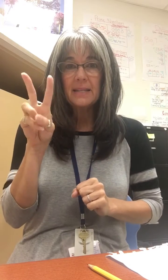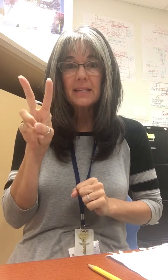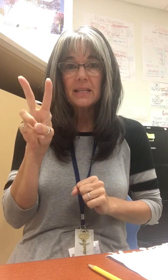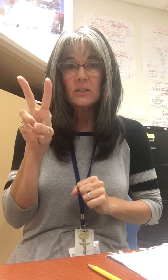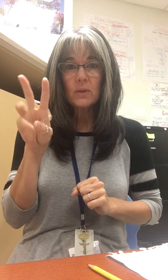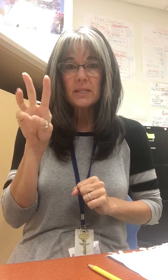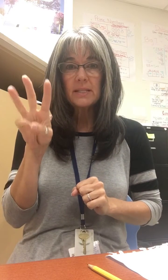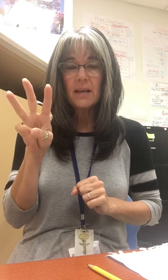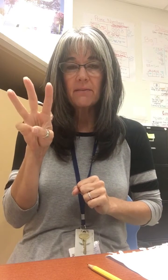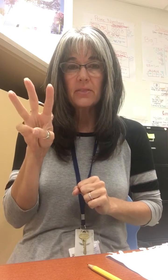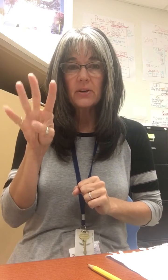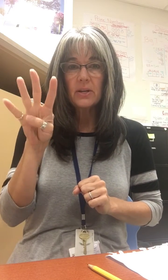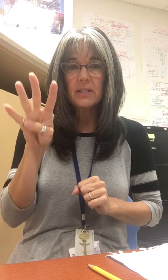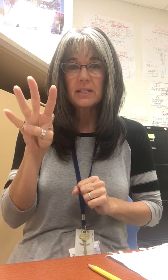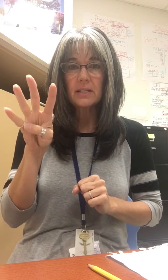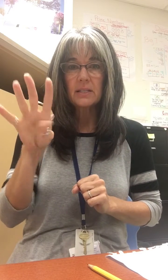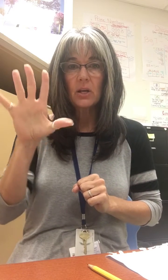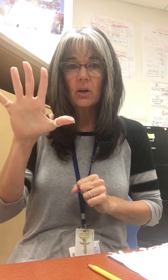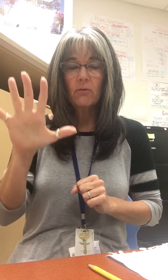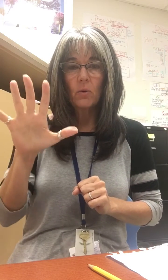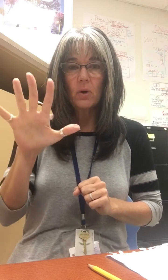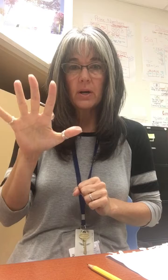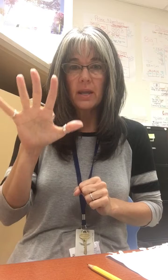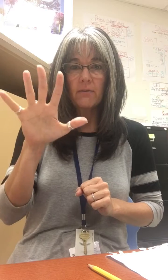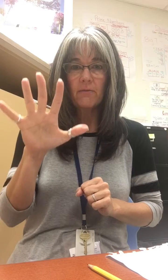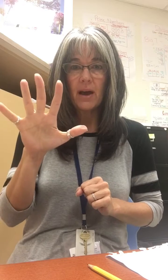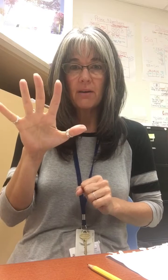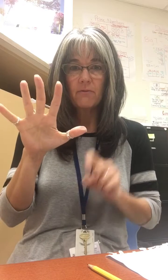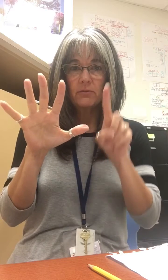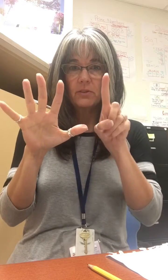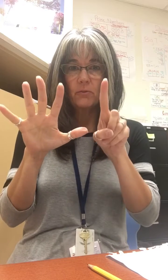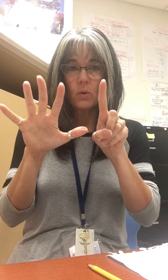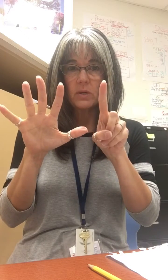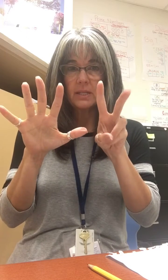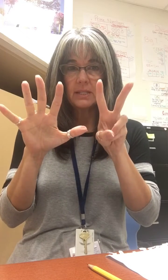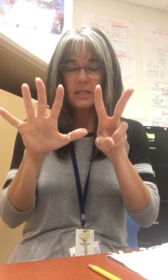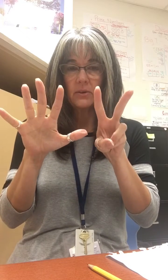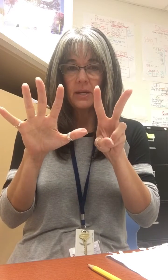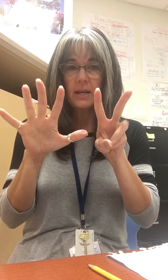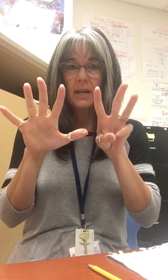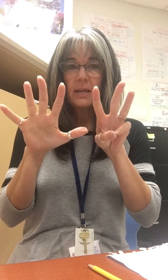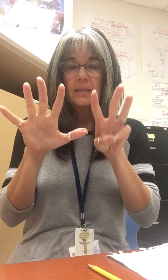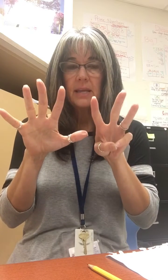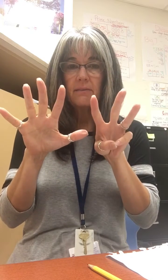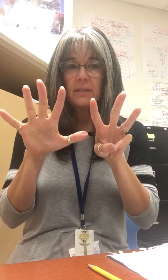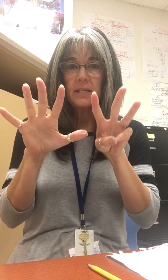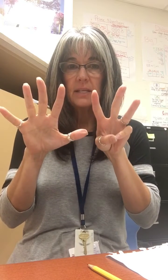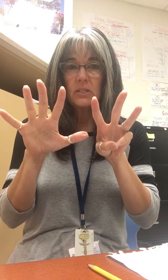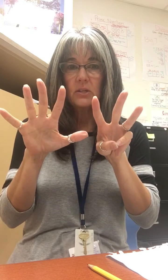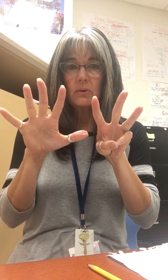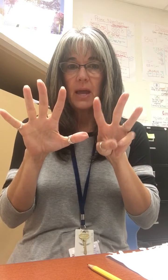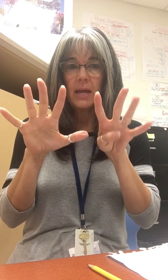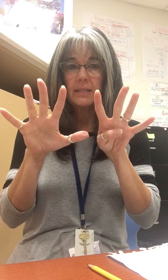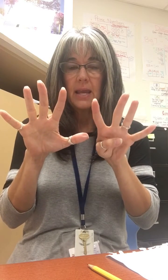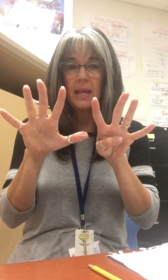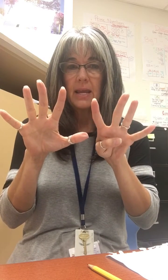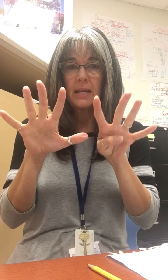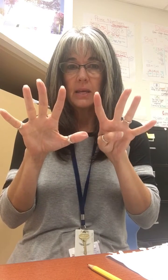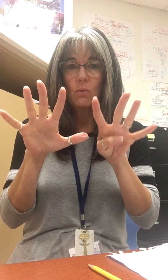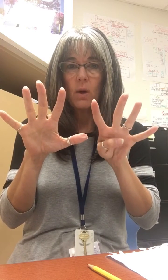18, 27, 36, 45, 54, 63, 72, and 81,